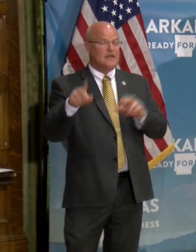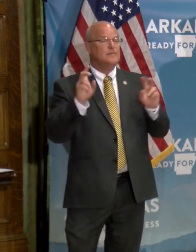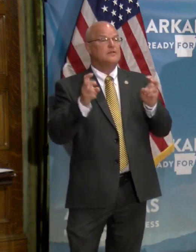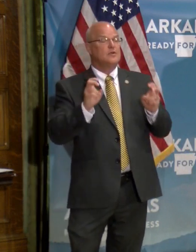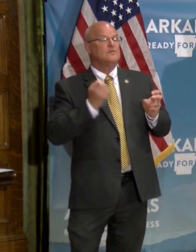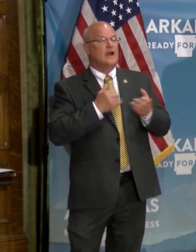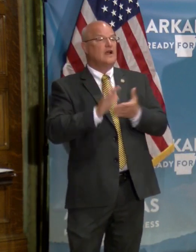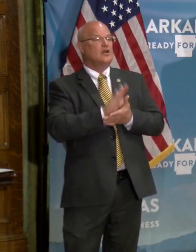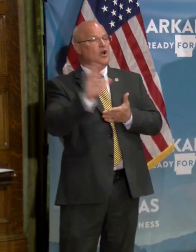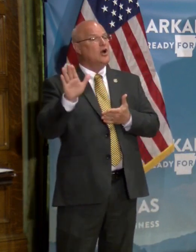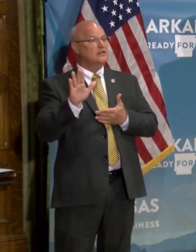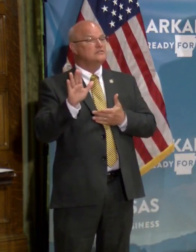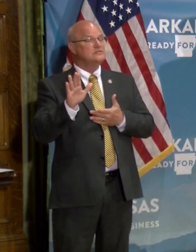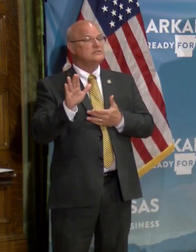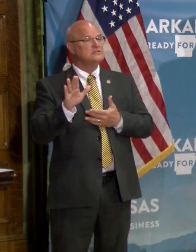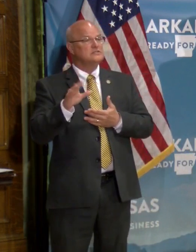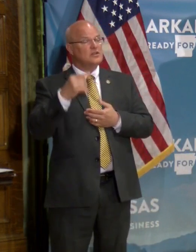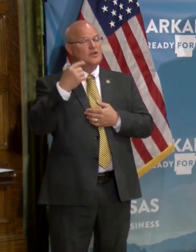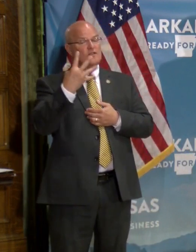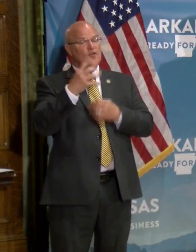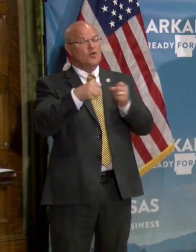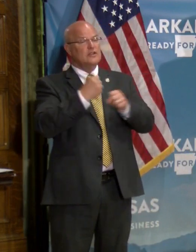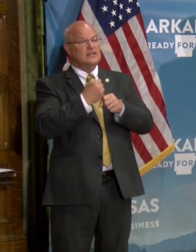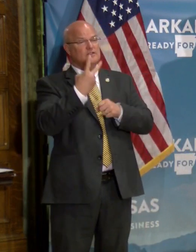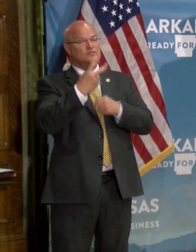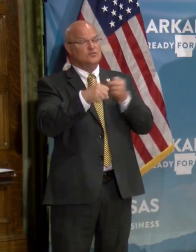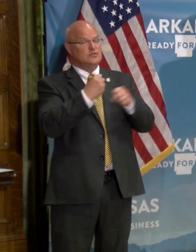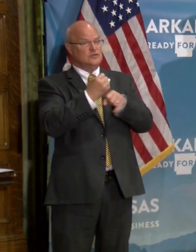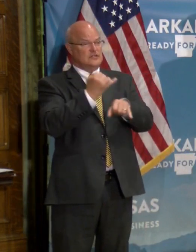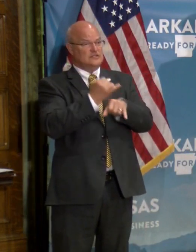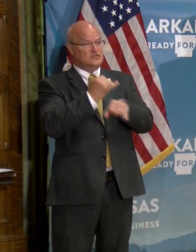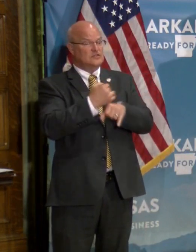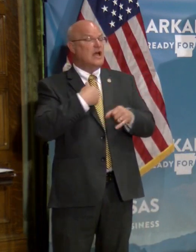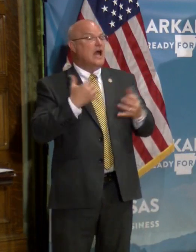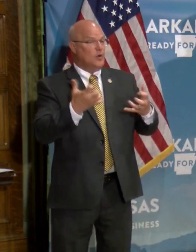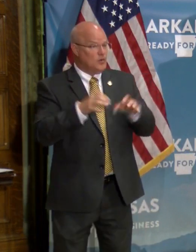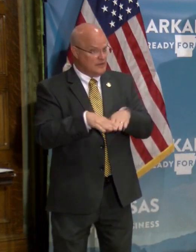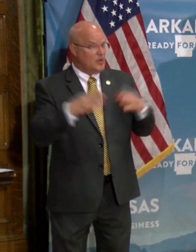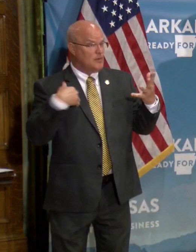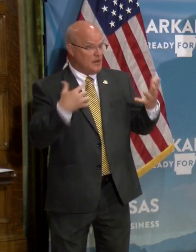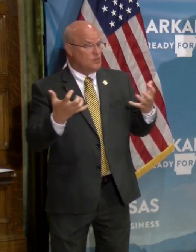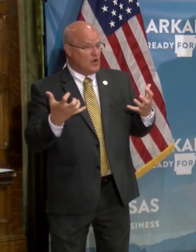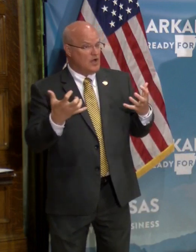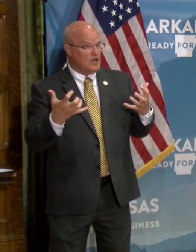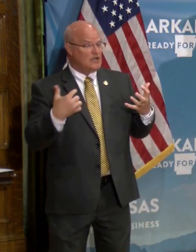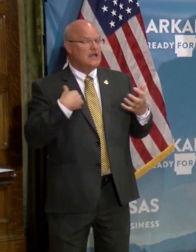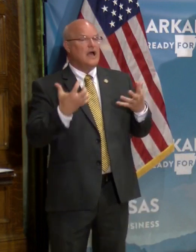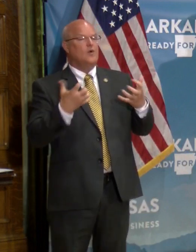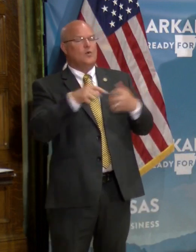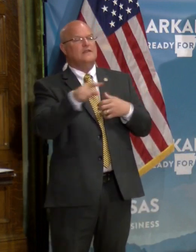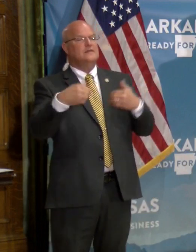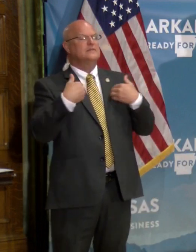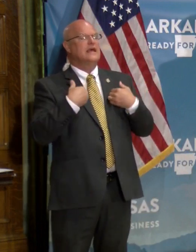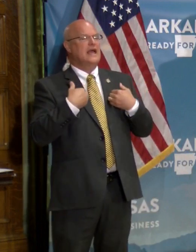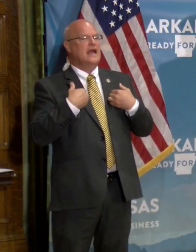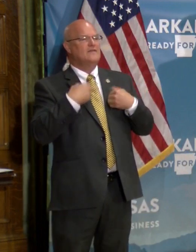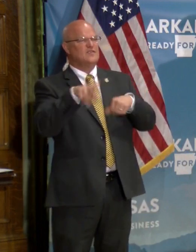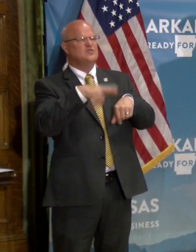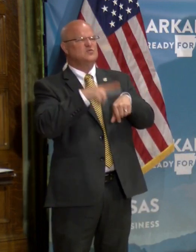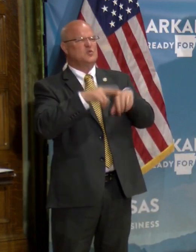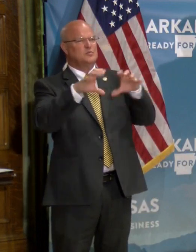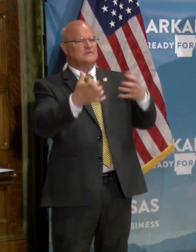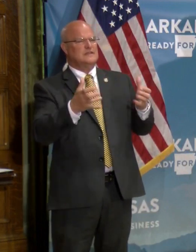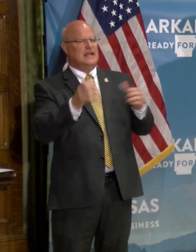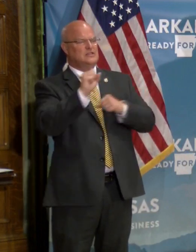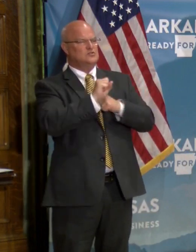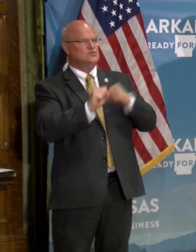terms of our colleges, four year and two year institutions. I want them to open up. I want them to have as normal of